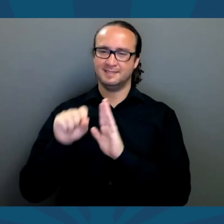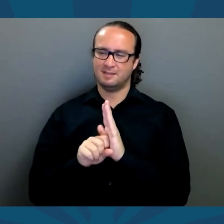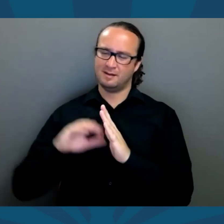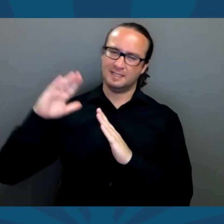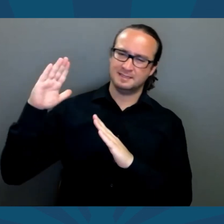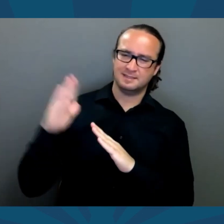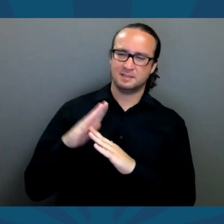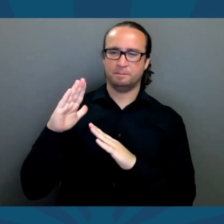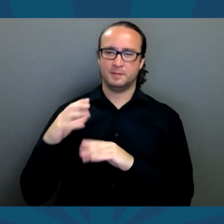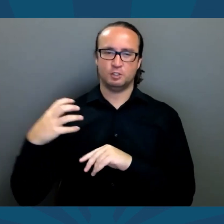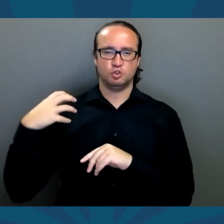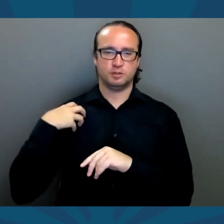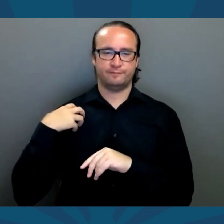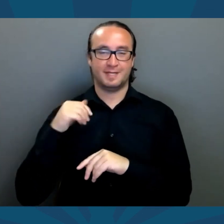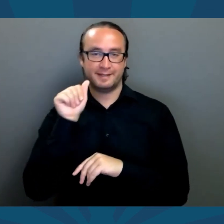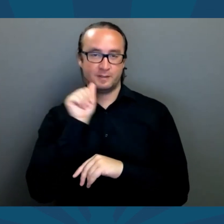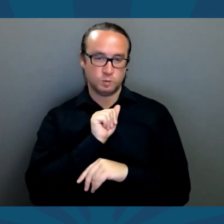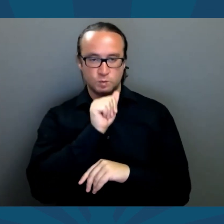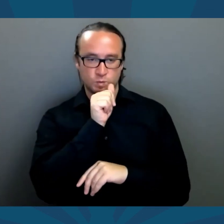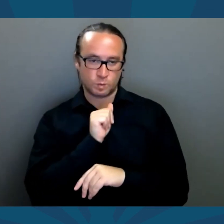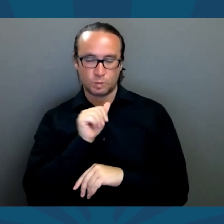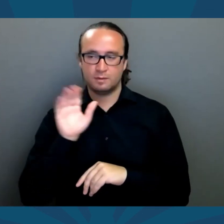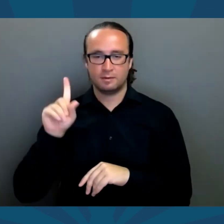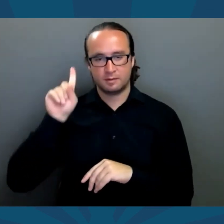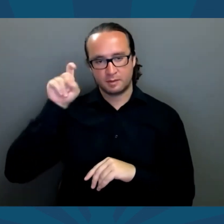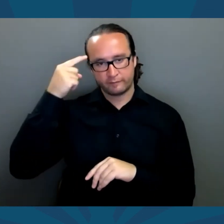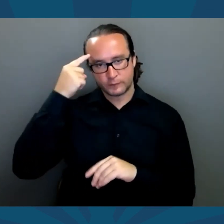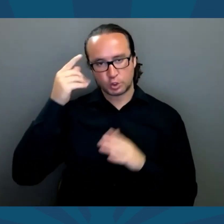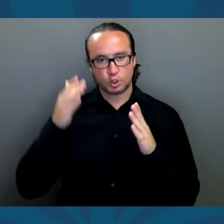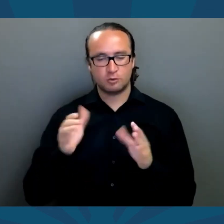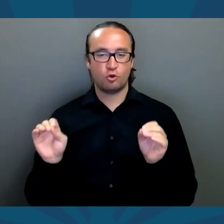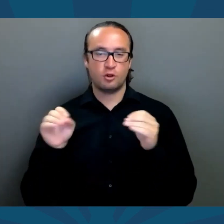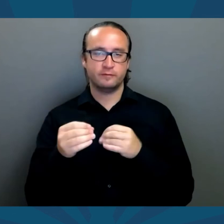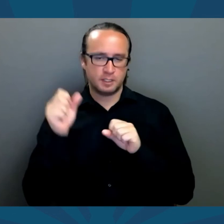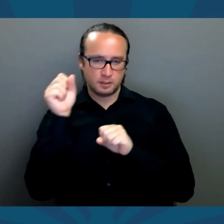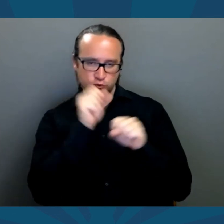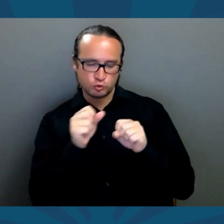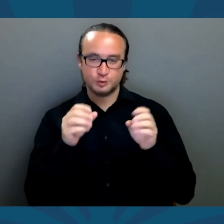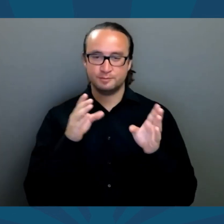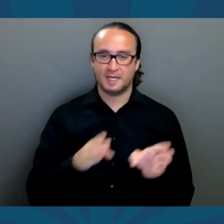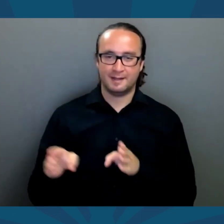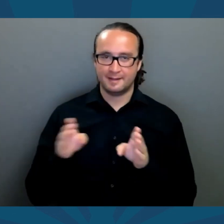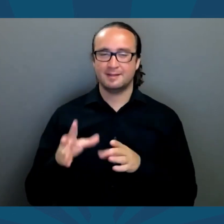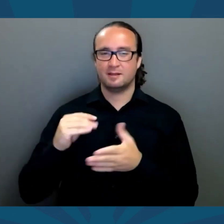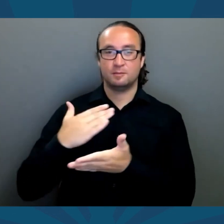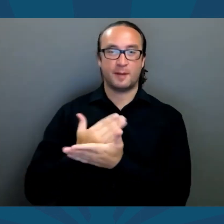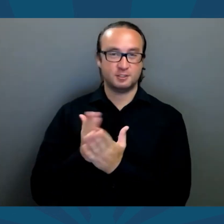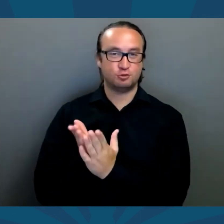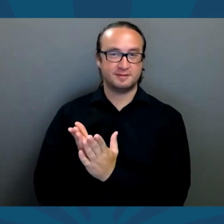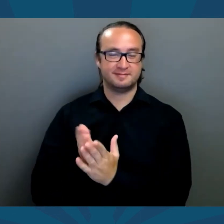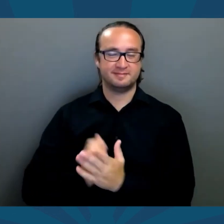Matt currently serves as the state's top budget chief in the Arizona Governor's Office